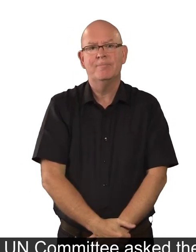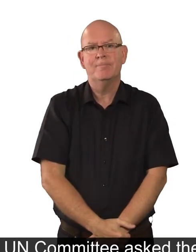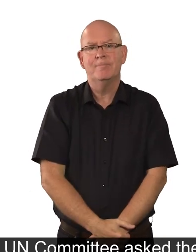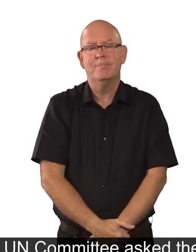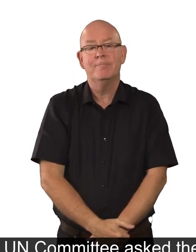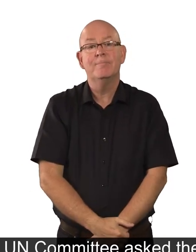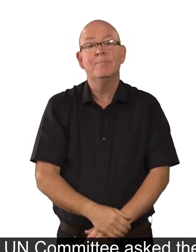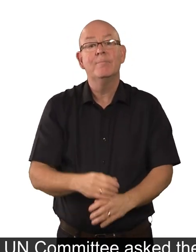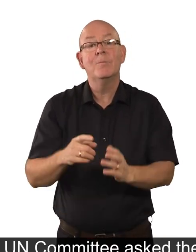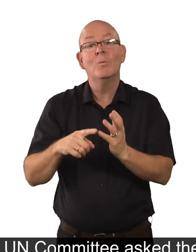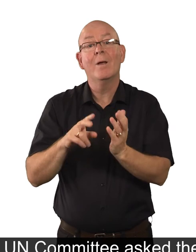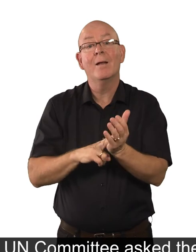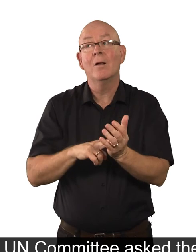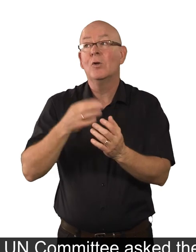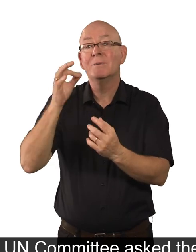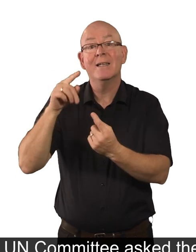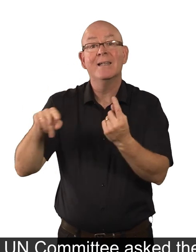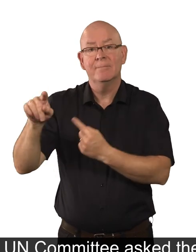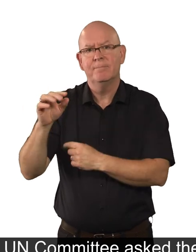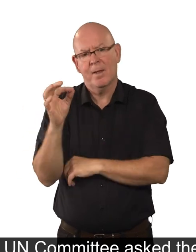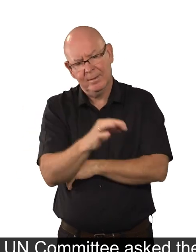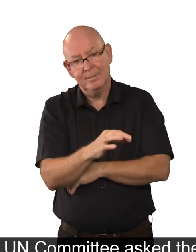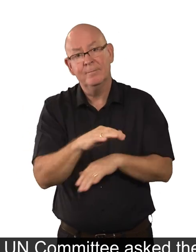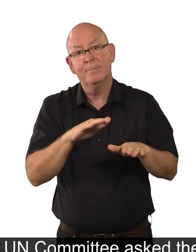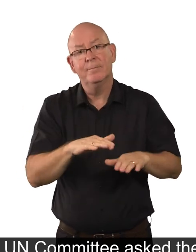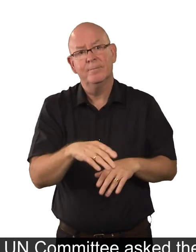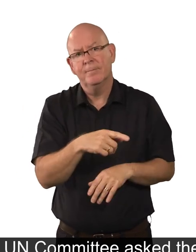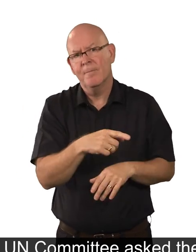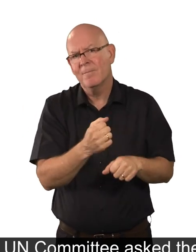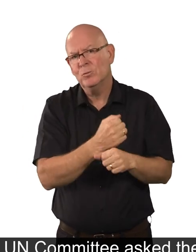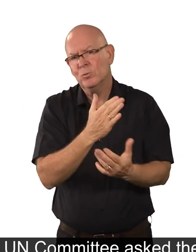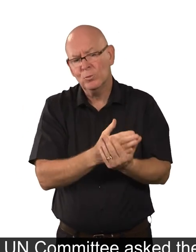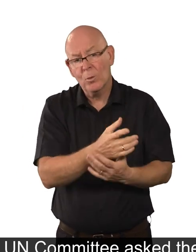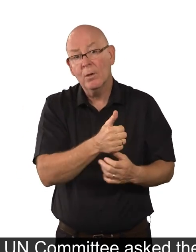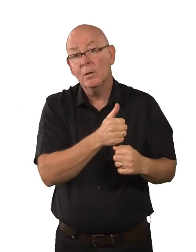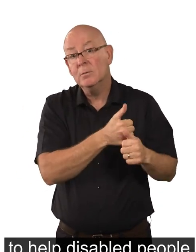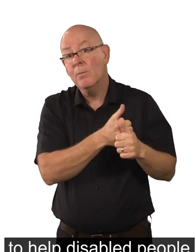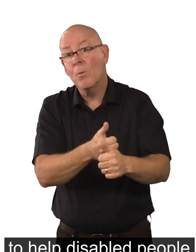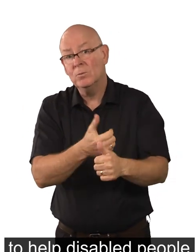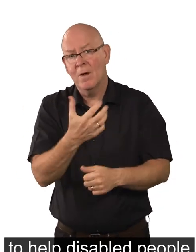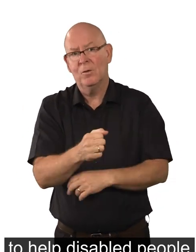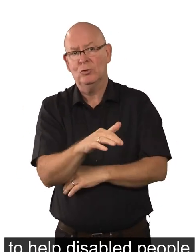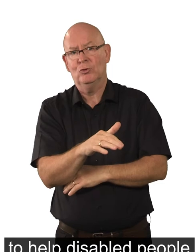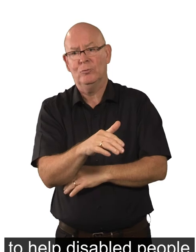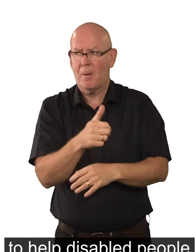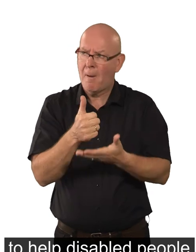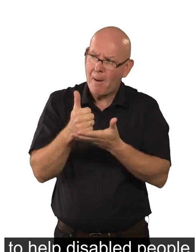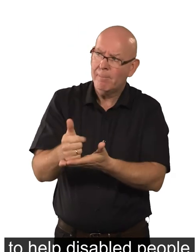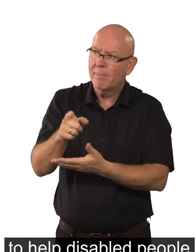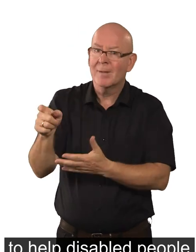The UN Committee asked the UK to make sure that support is available to help disabled people use the